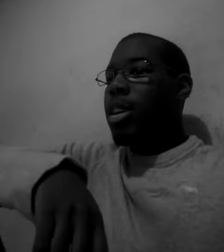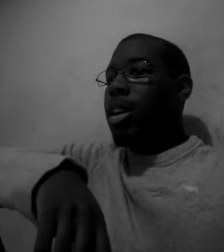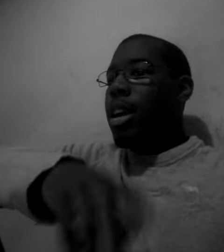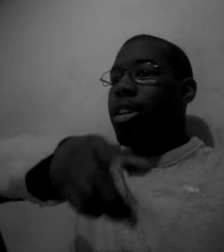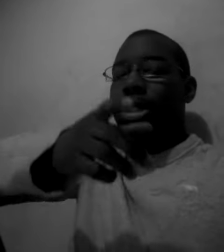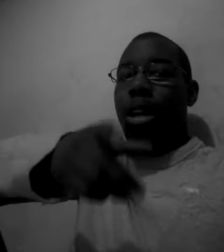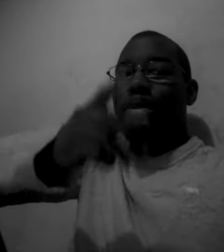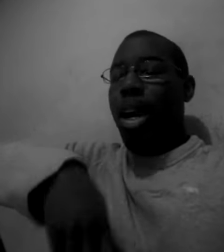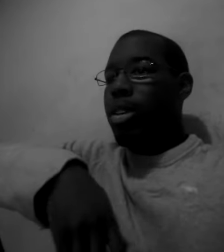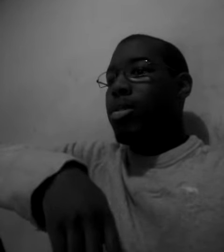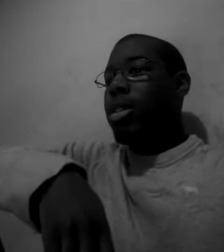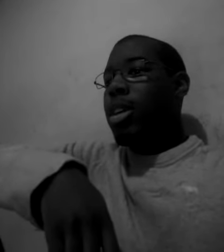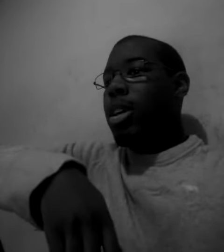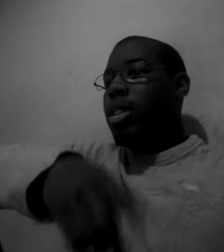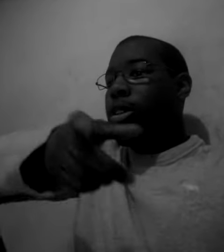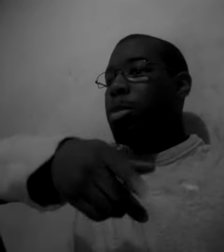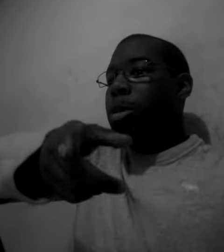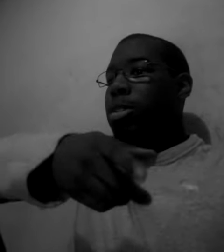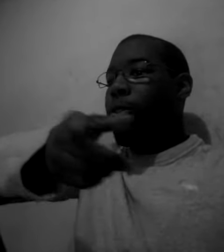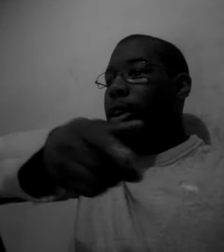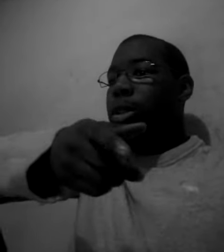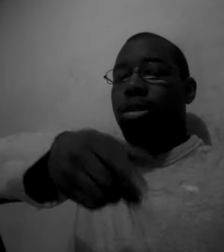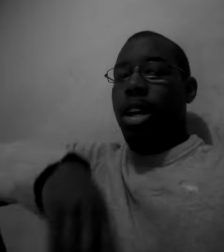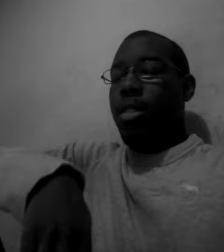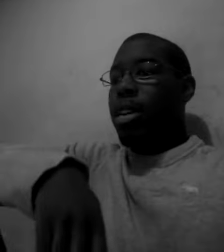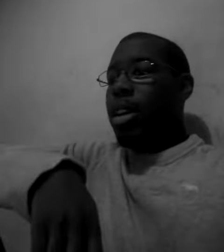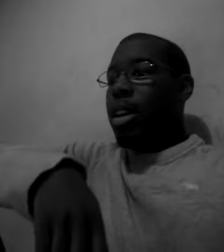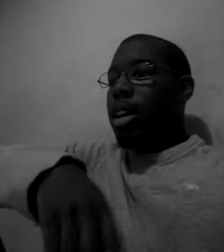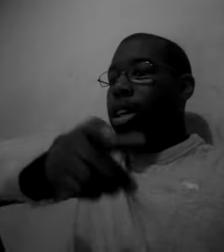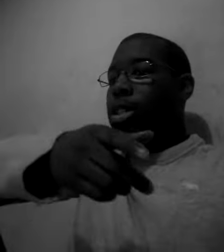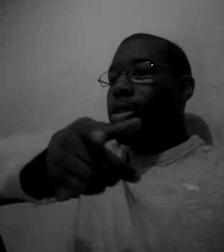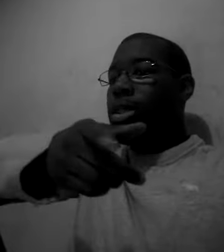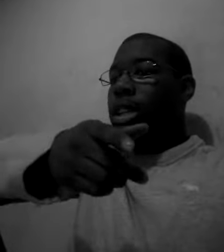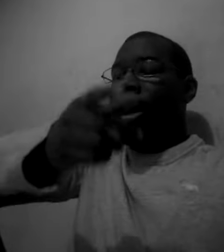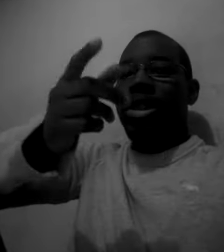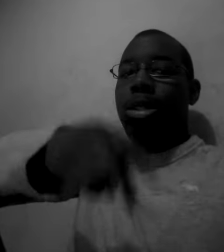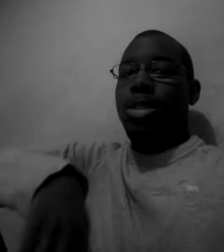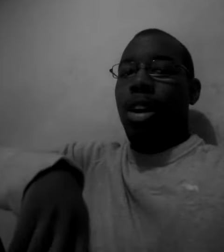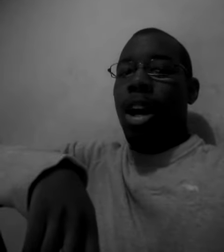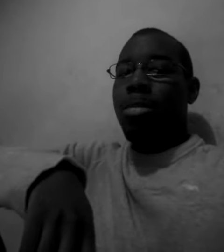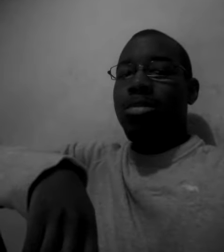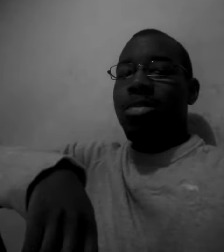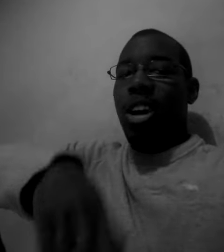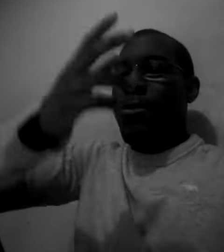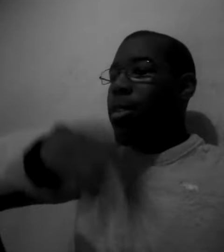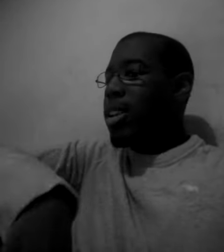And they'll stand by you. Those people will defend what you have against those who's going to unsubscribe, unfollow.